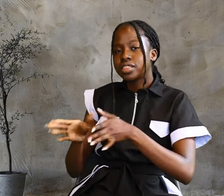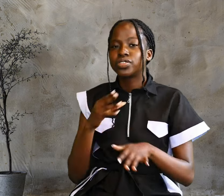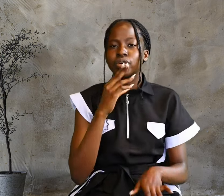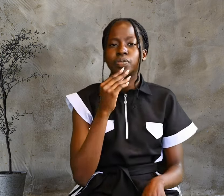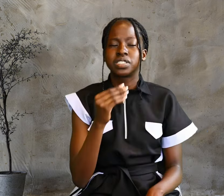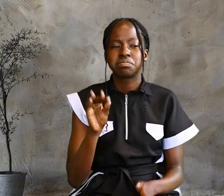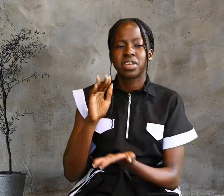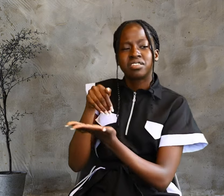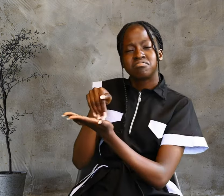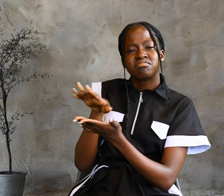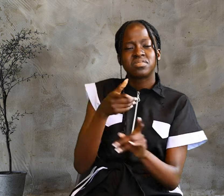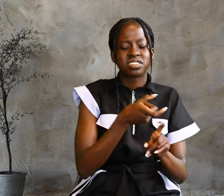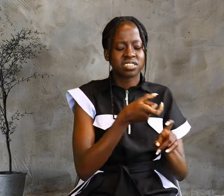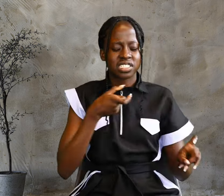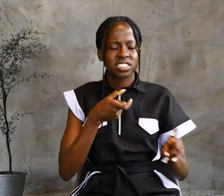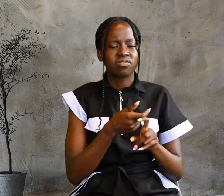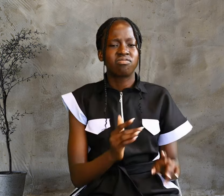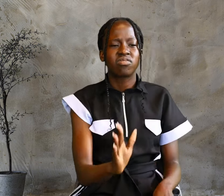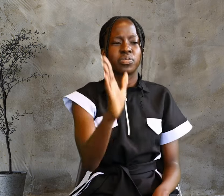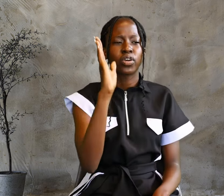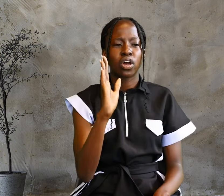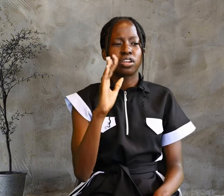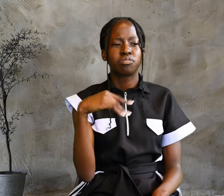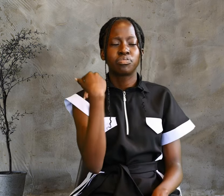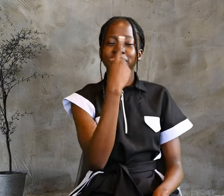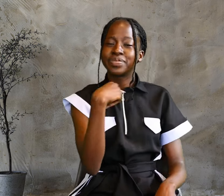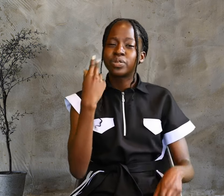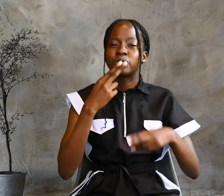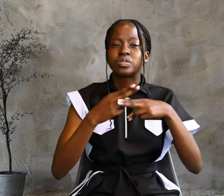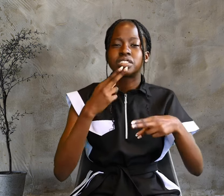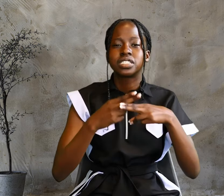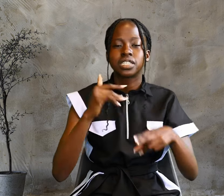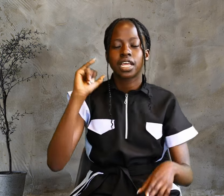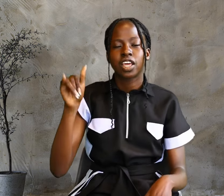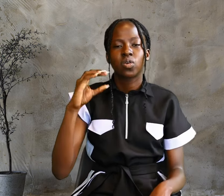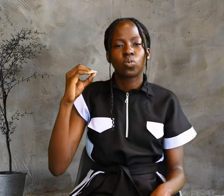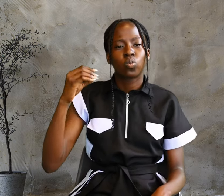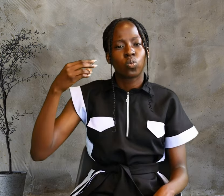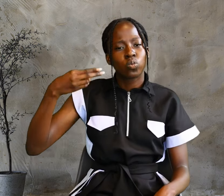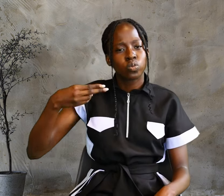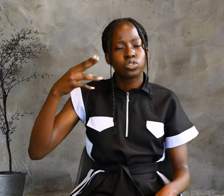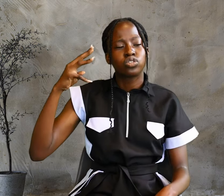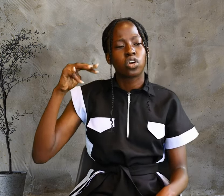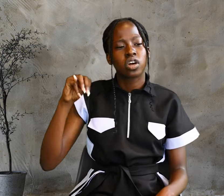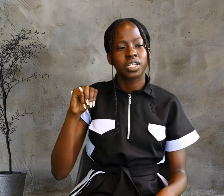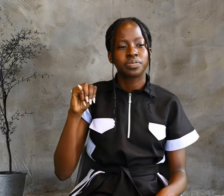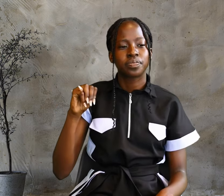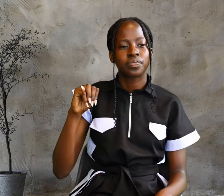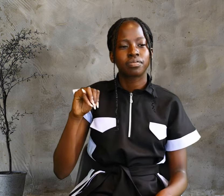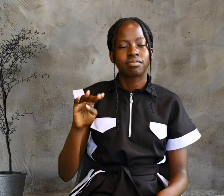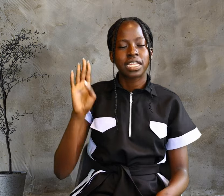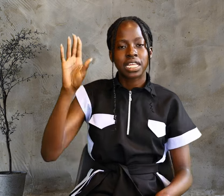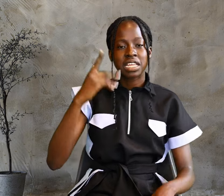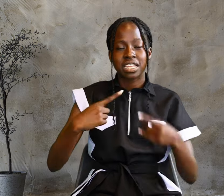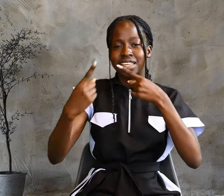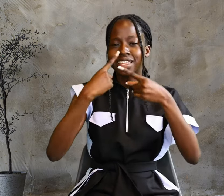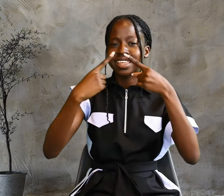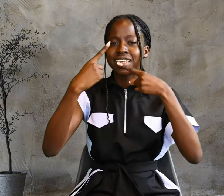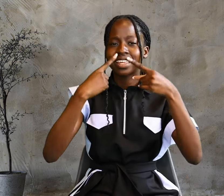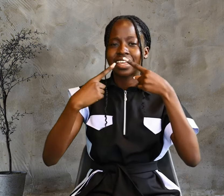There was a man sent from God, whose name was John. He